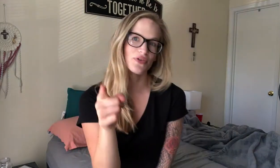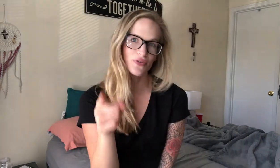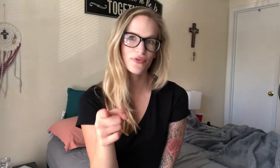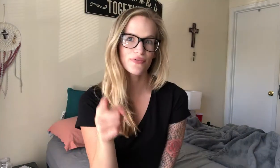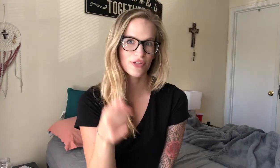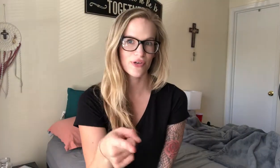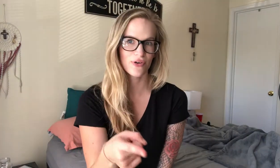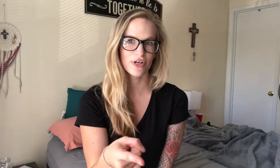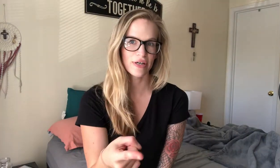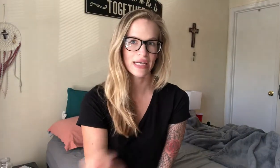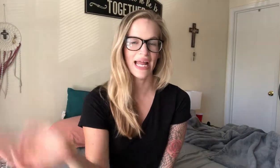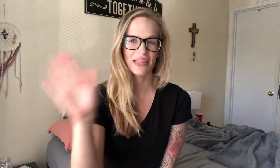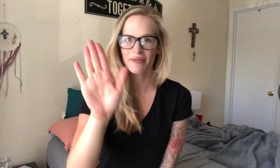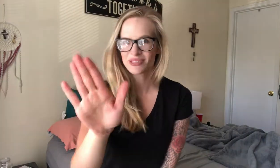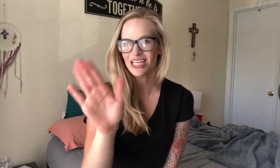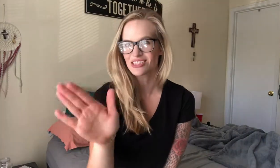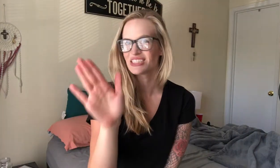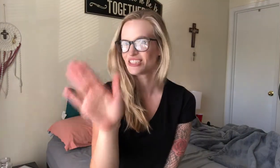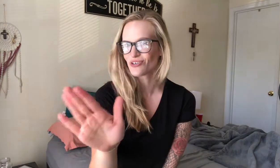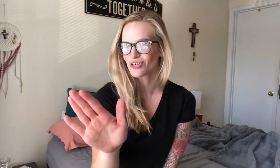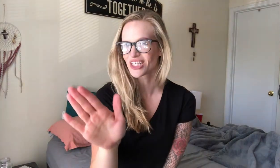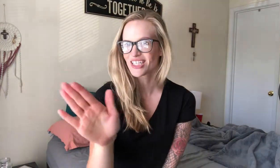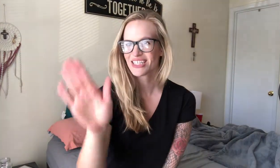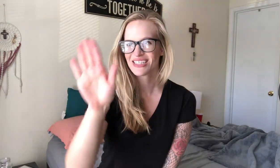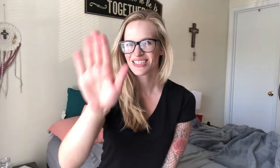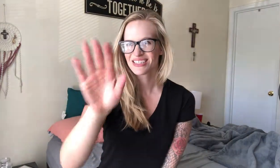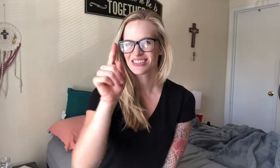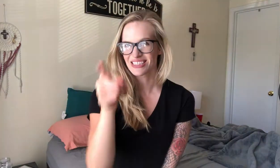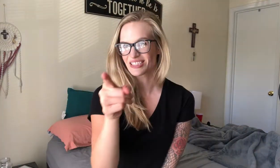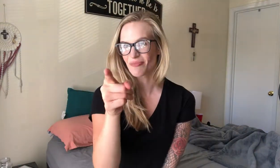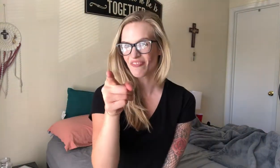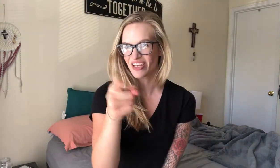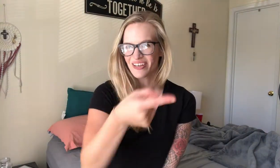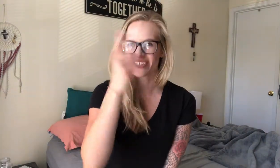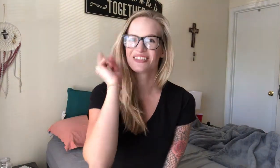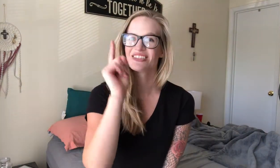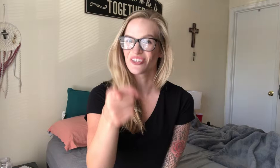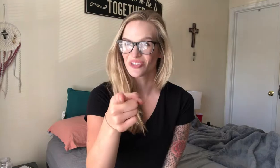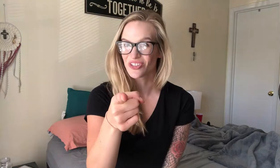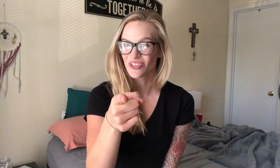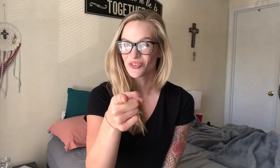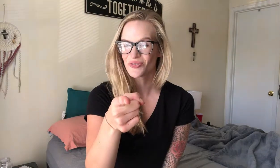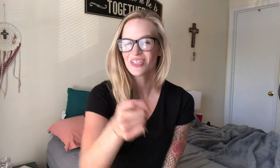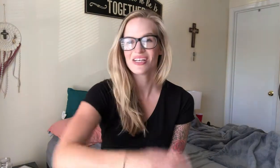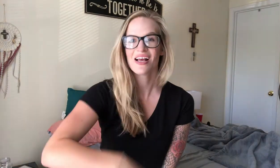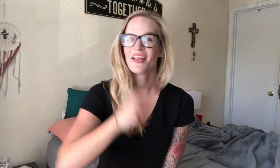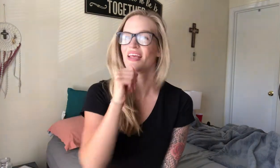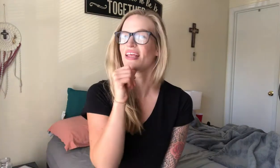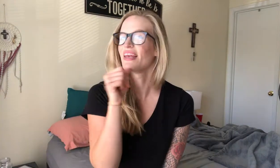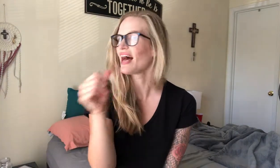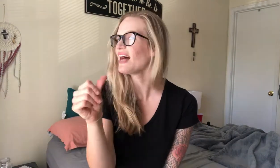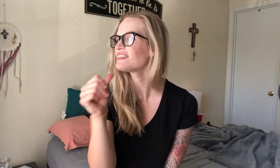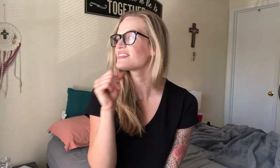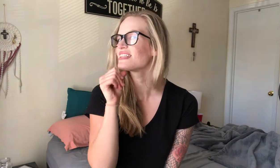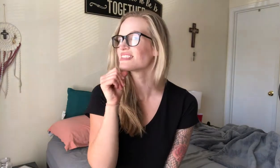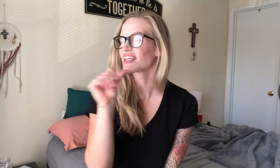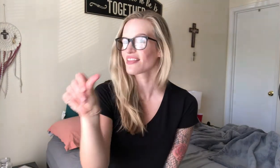you for your, not the possession, your, just the finger. So you not, that's a